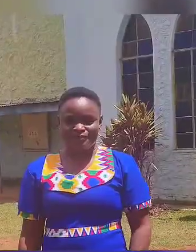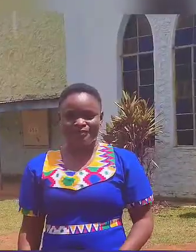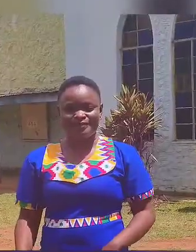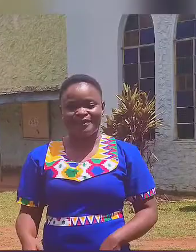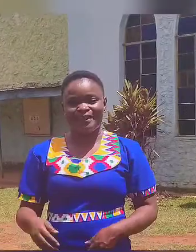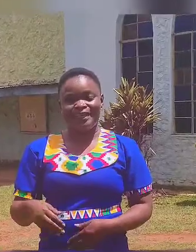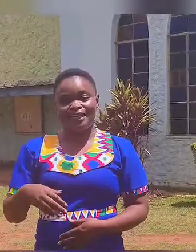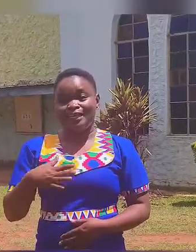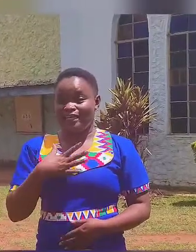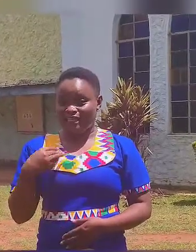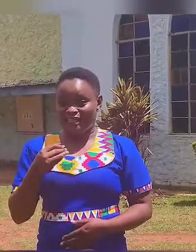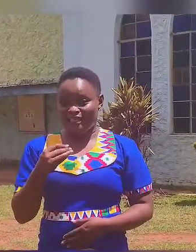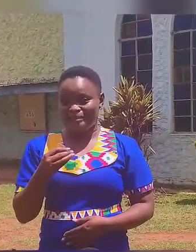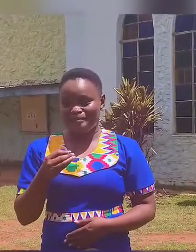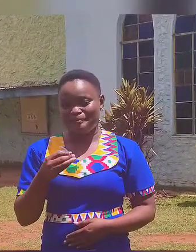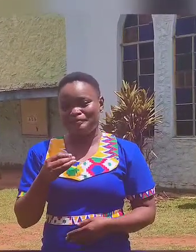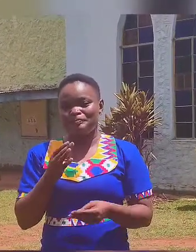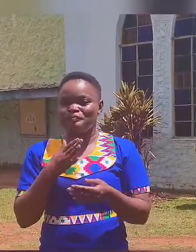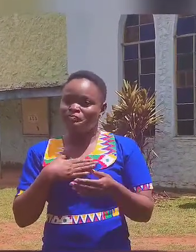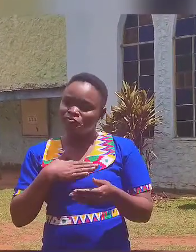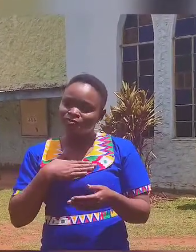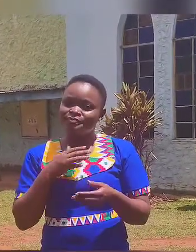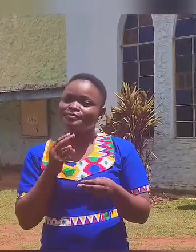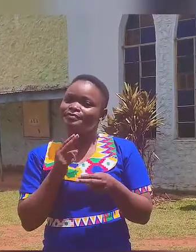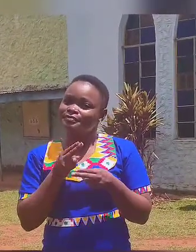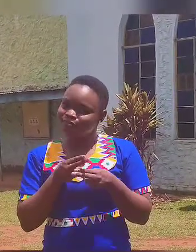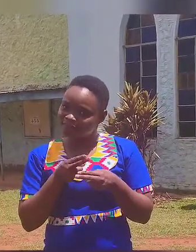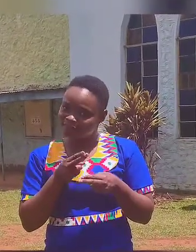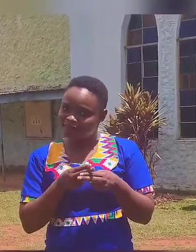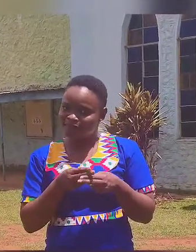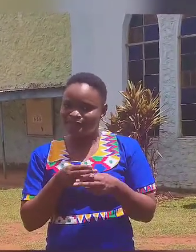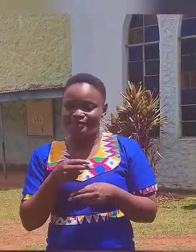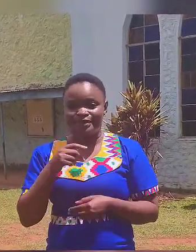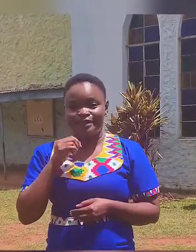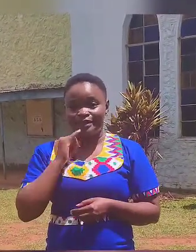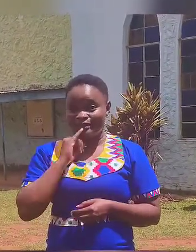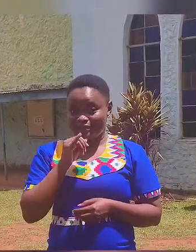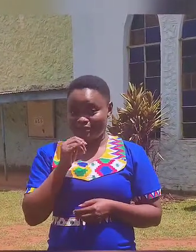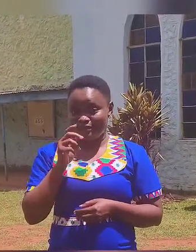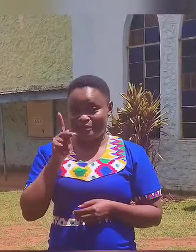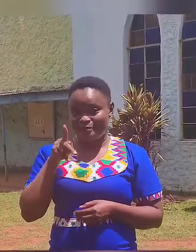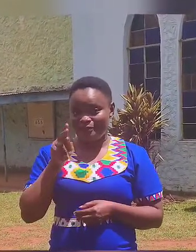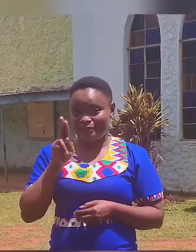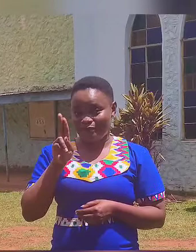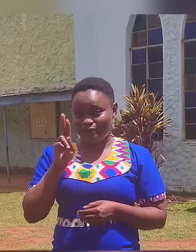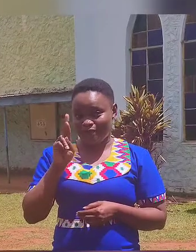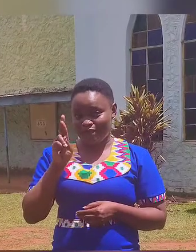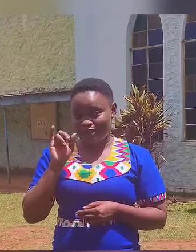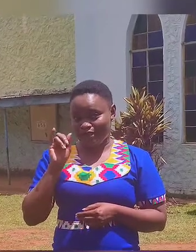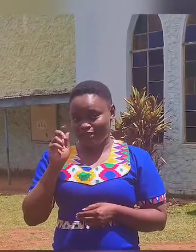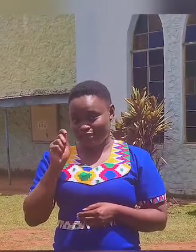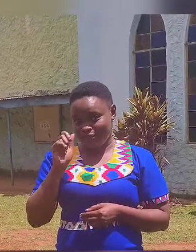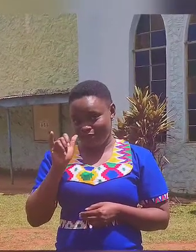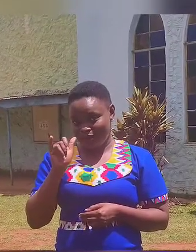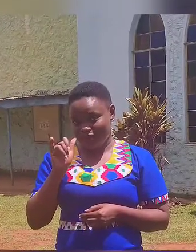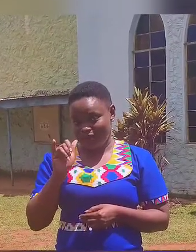My name is Purity. And I will fingerspell and give you my sign name. So the meeting was very good.